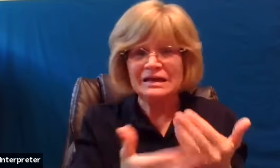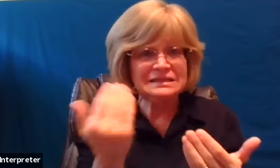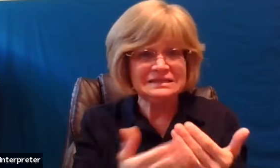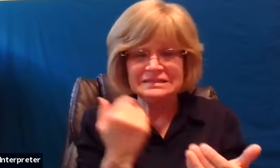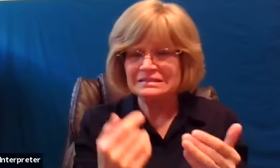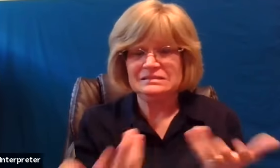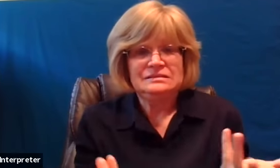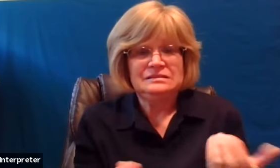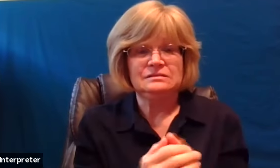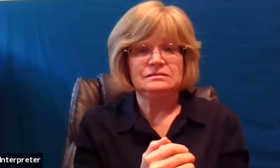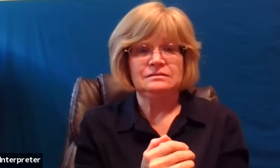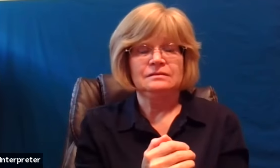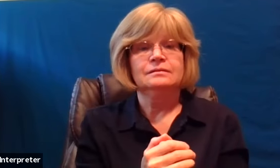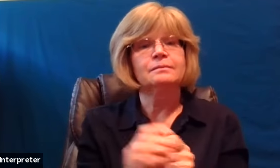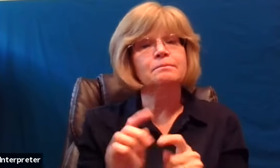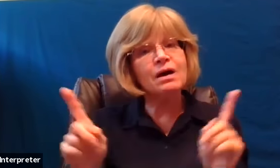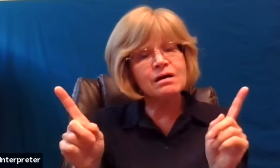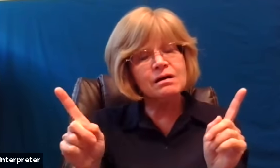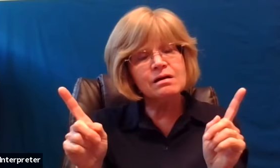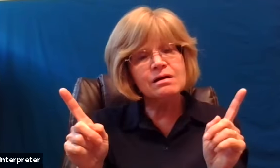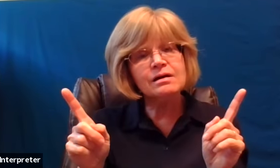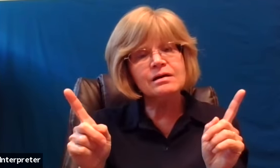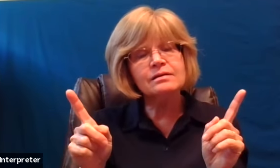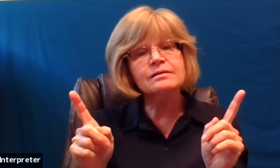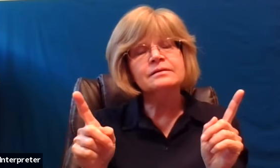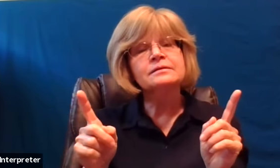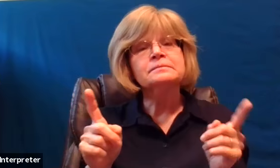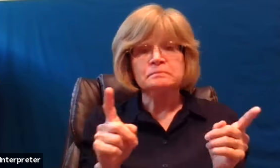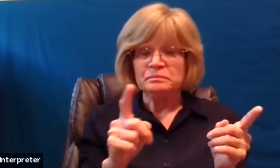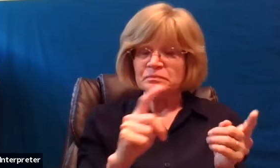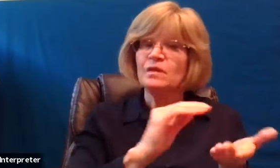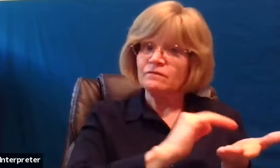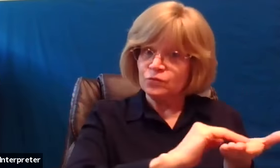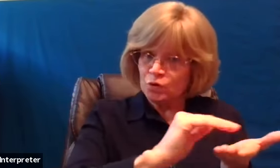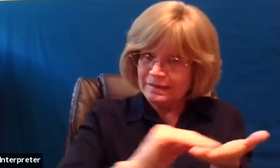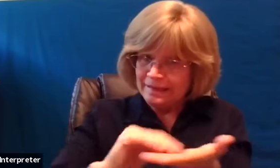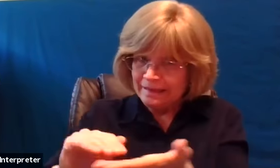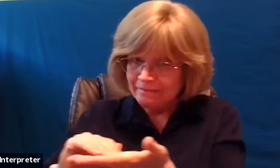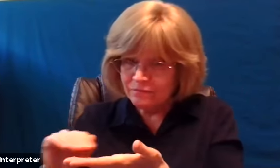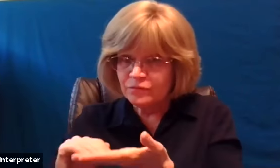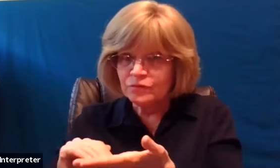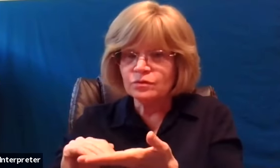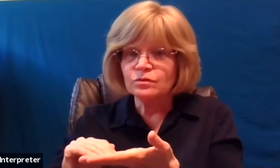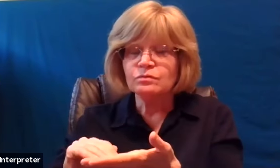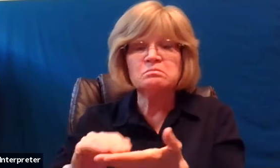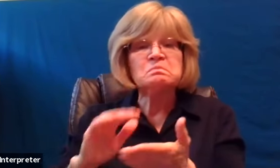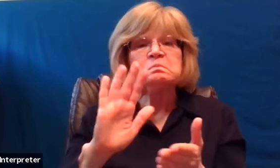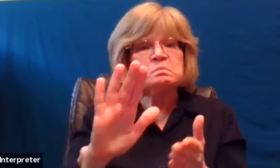in the meantime though one's ability to forgive like every ability you have is a gift from god